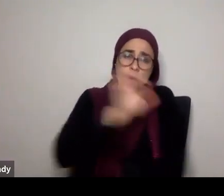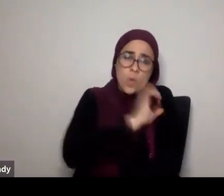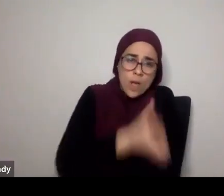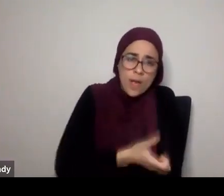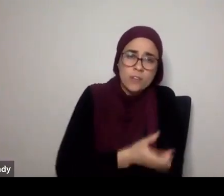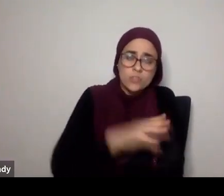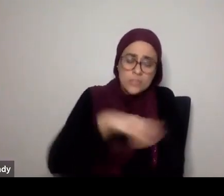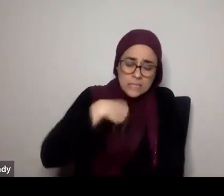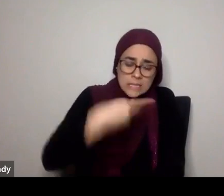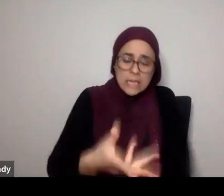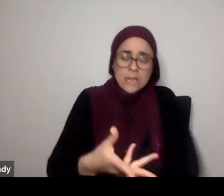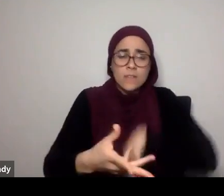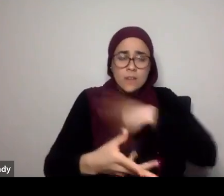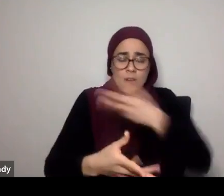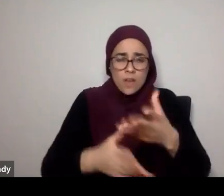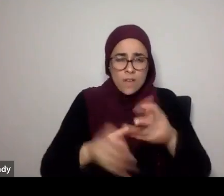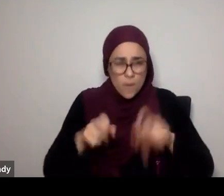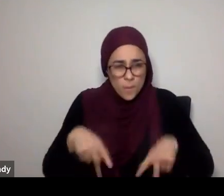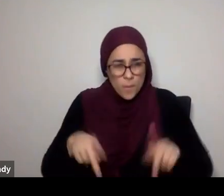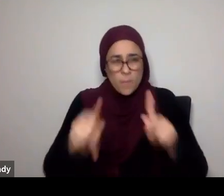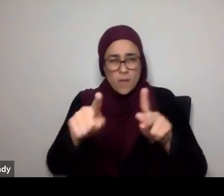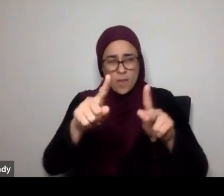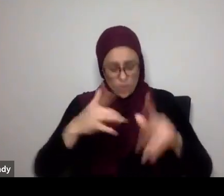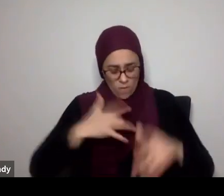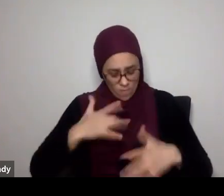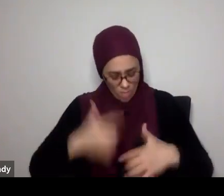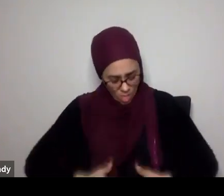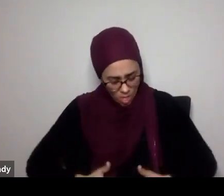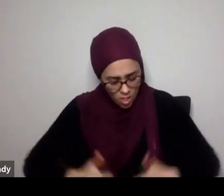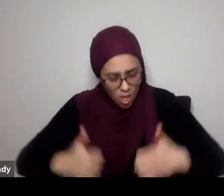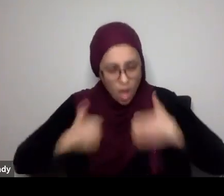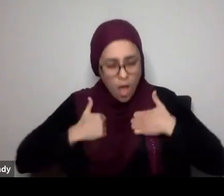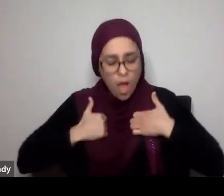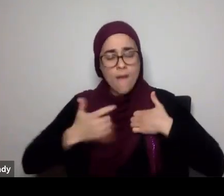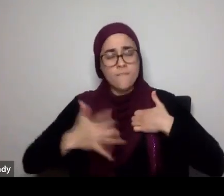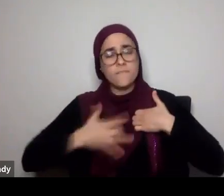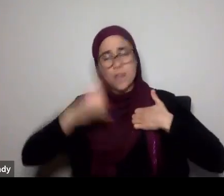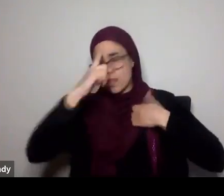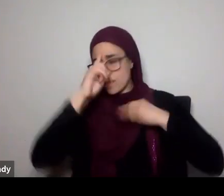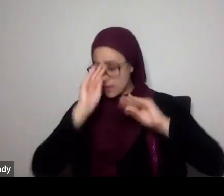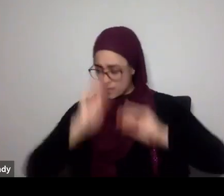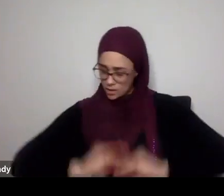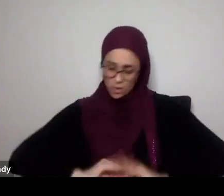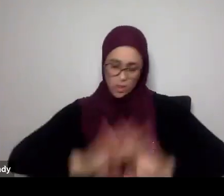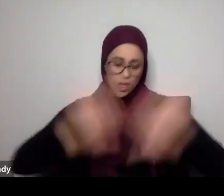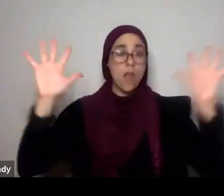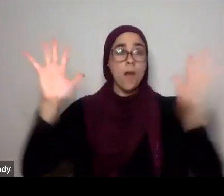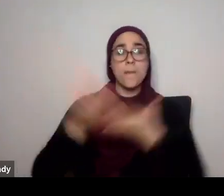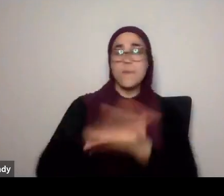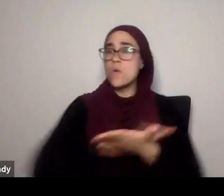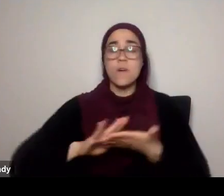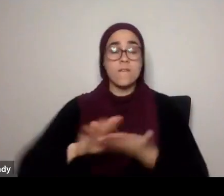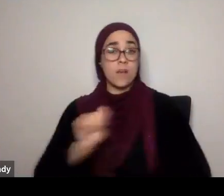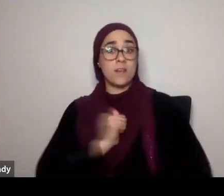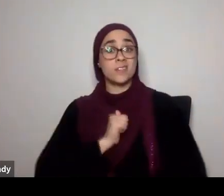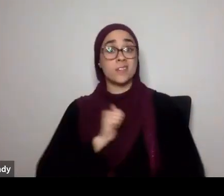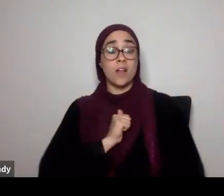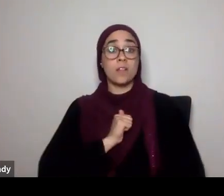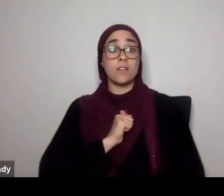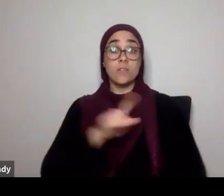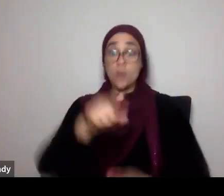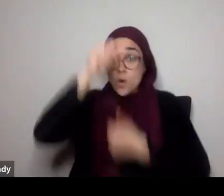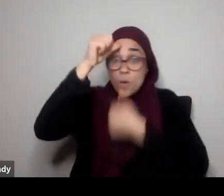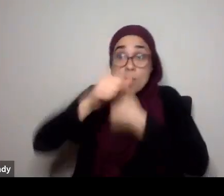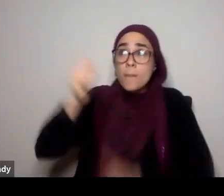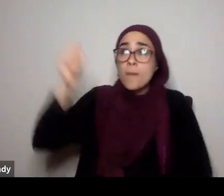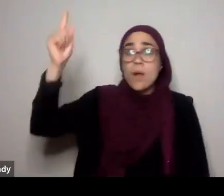and that will allow you to have that moment of clarity, which allows you to purify yourself, then, when you remember the name of Allah, it'll mean